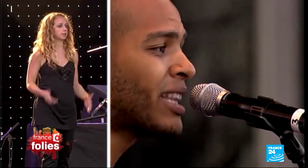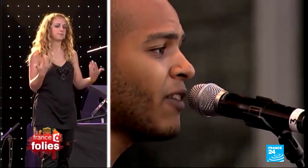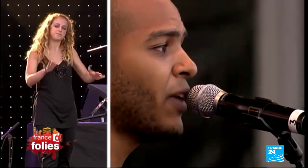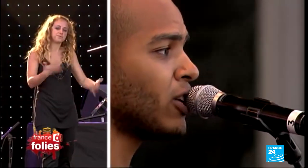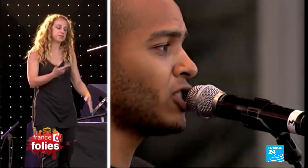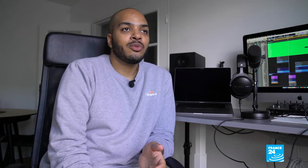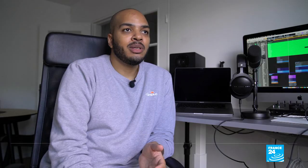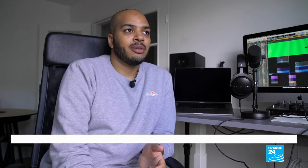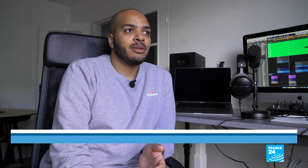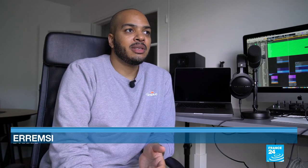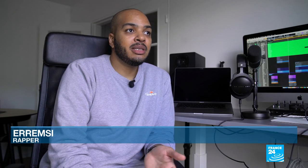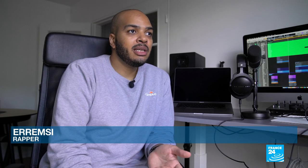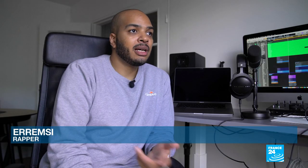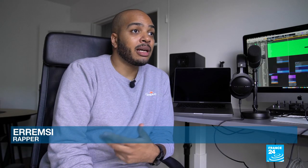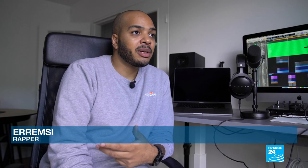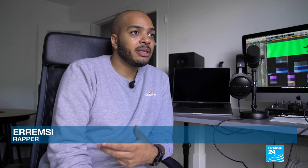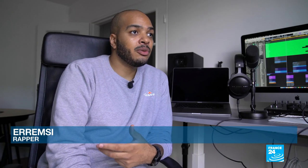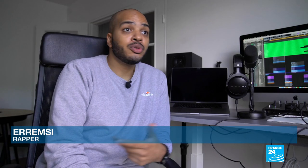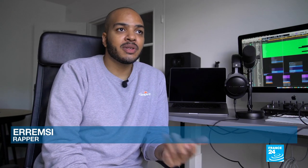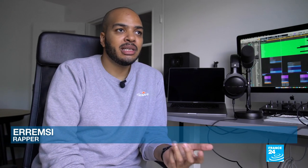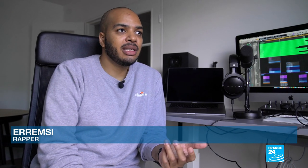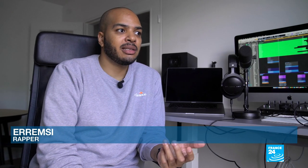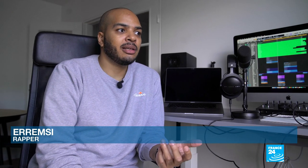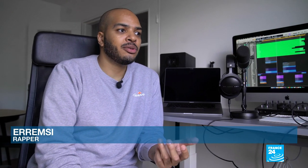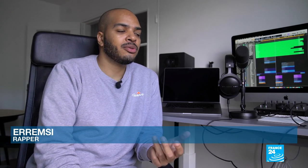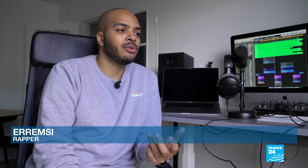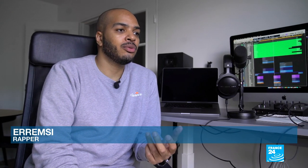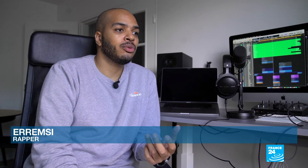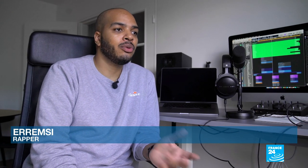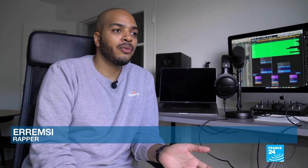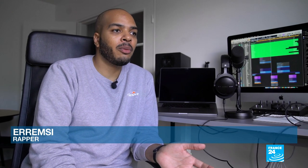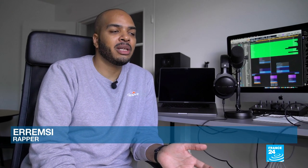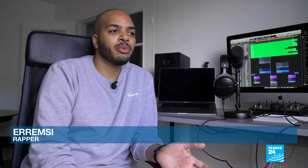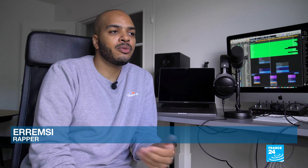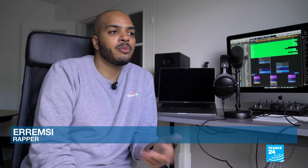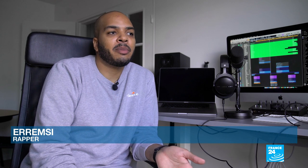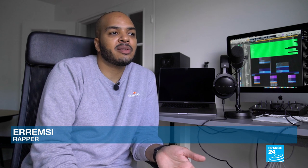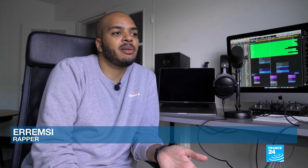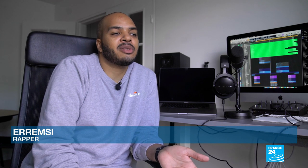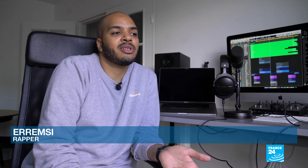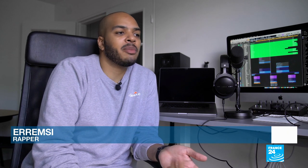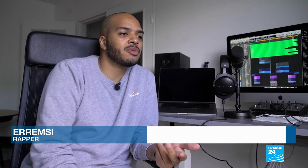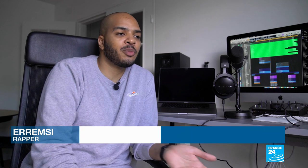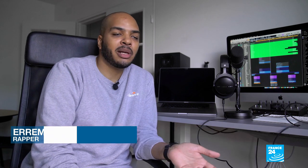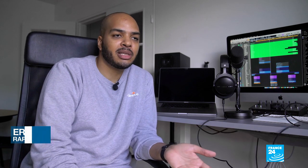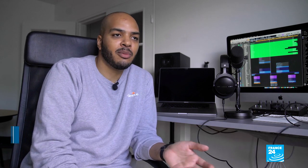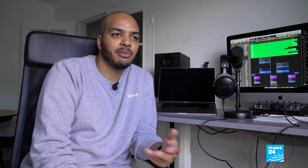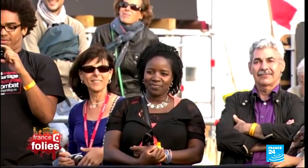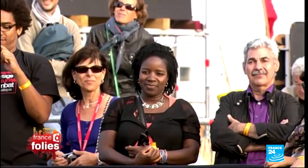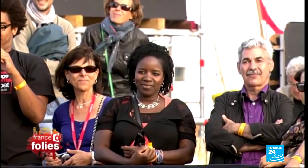It's great that my concerts are signed, interpreted or signed-sung, but especially on a personal level because it means that I can